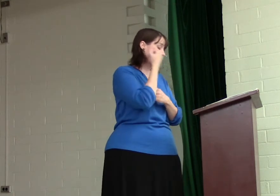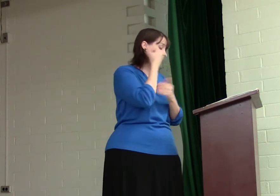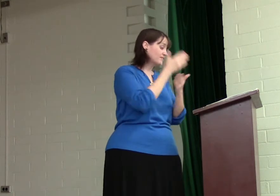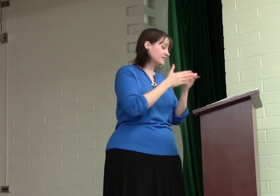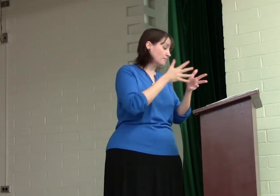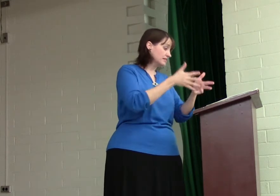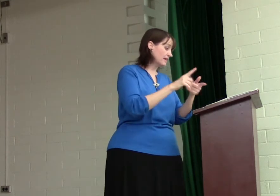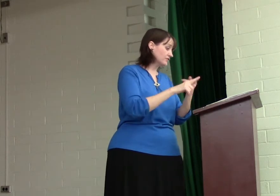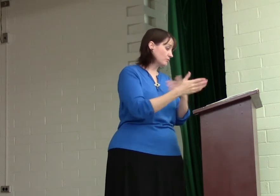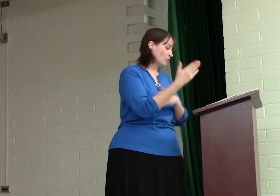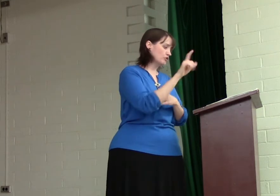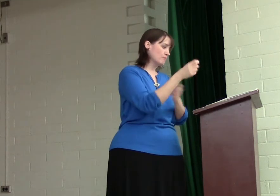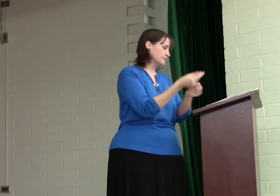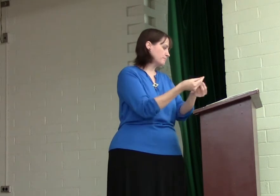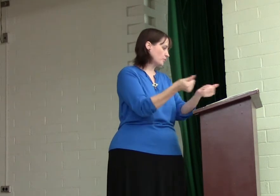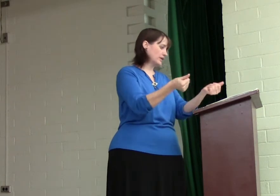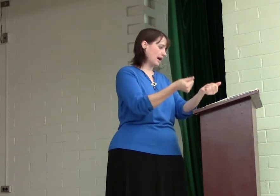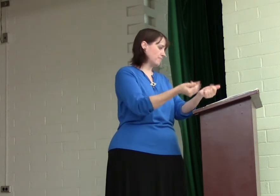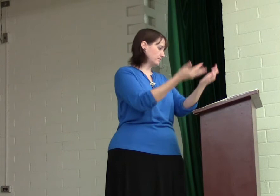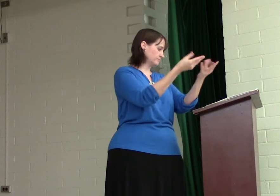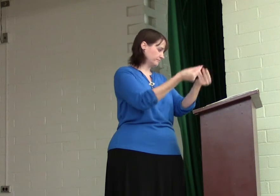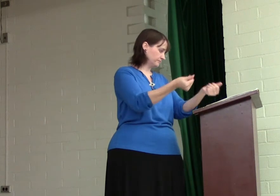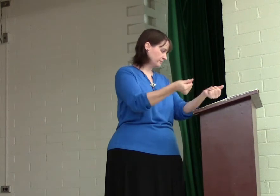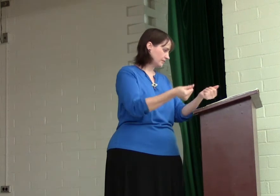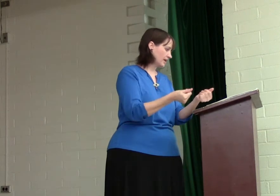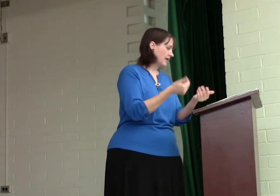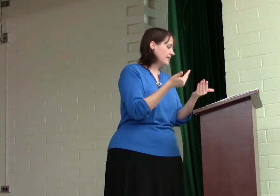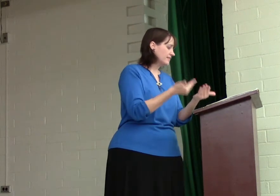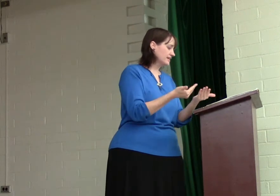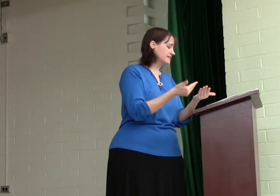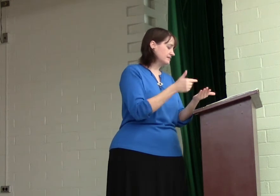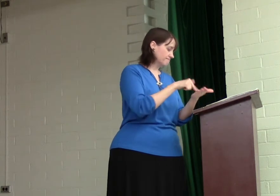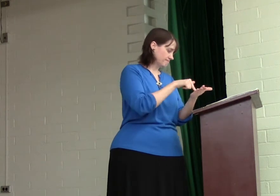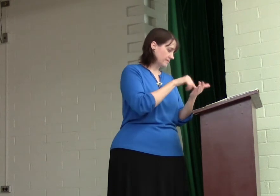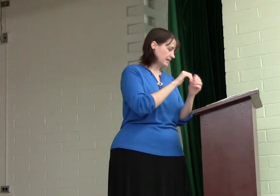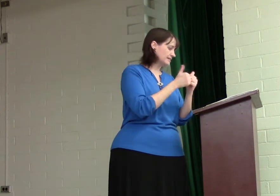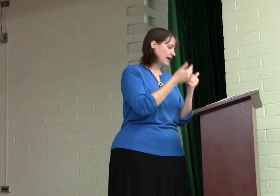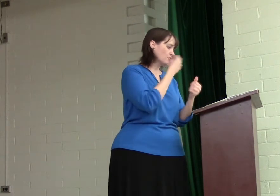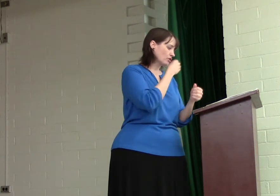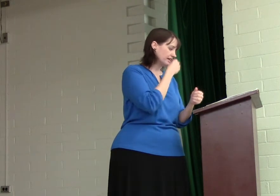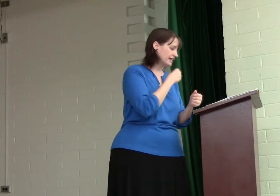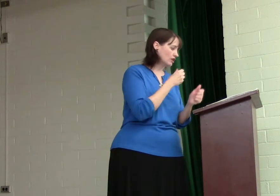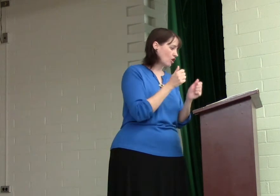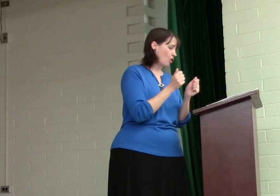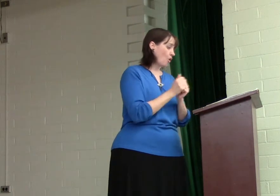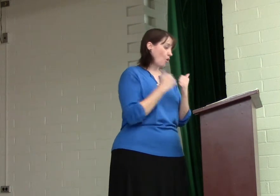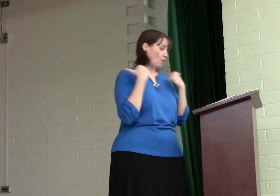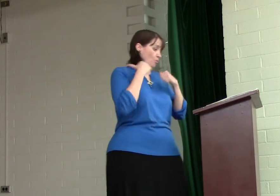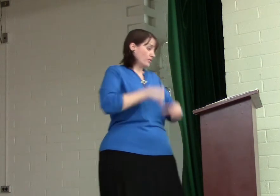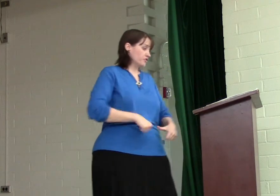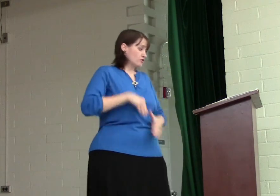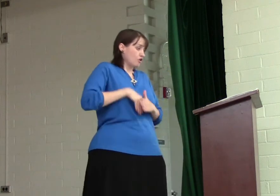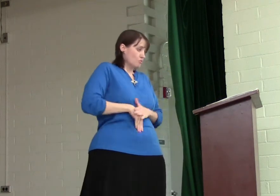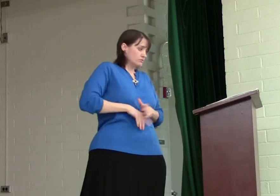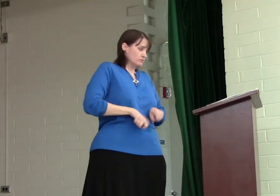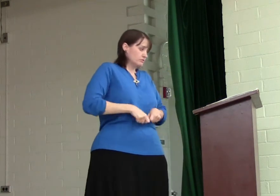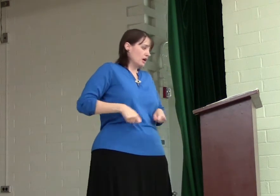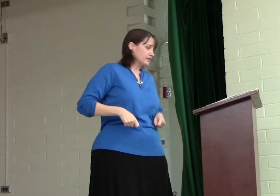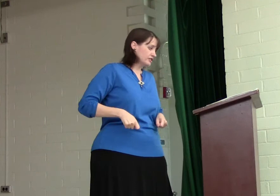If some is left till morning, you must burn it up. This is how you are to eat it. With your coat tucked into